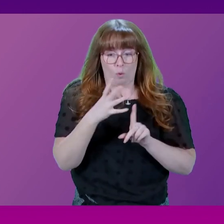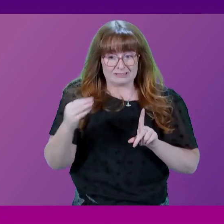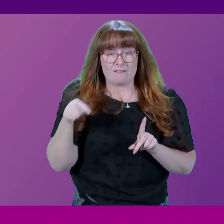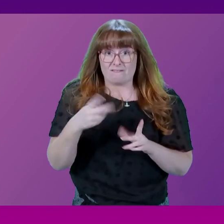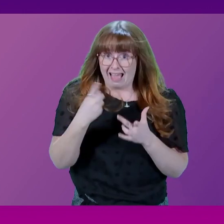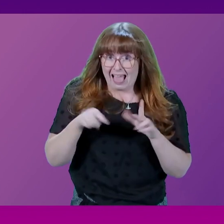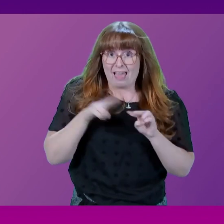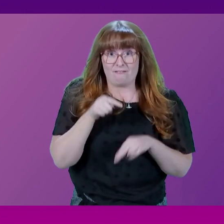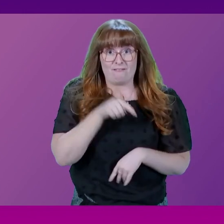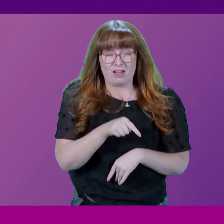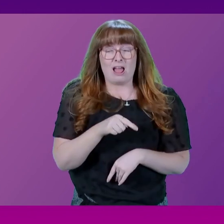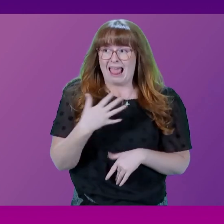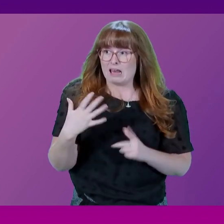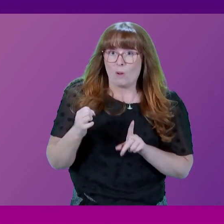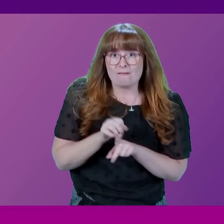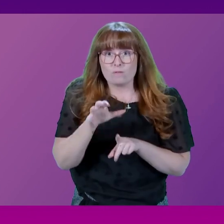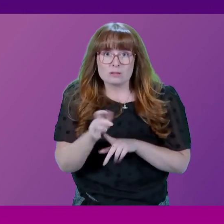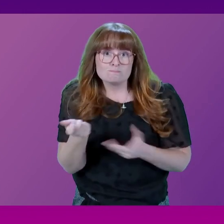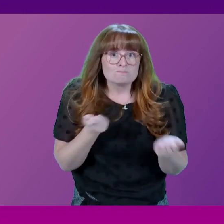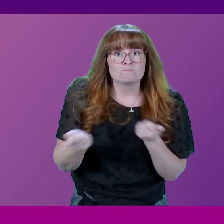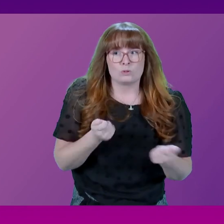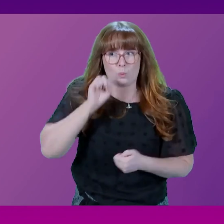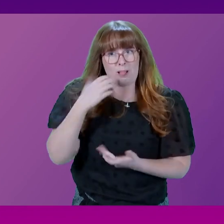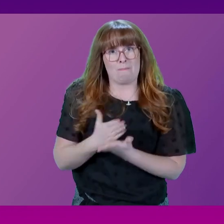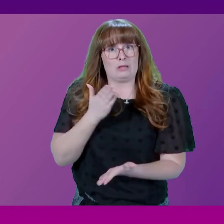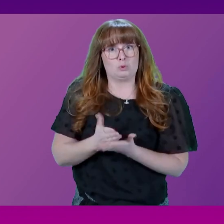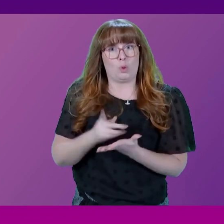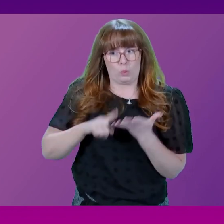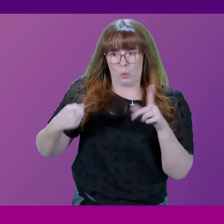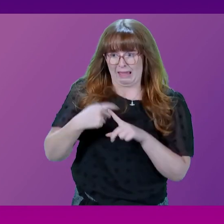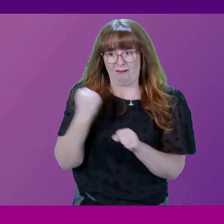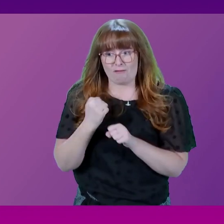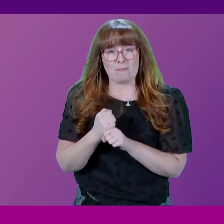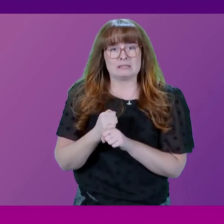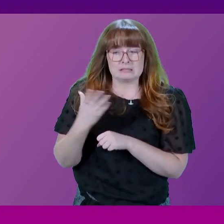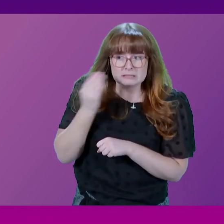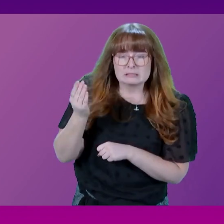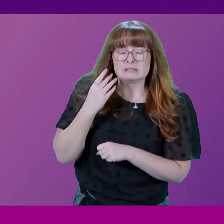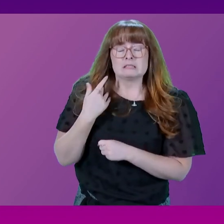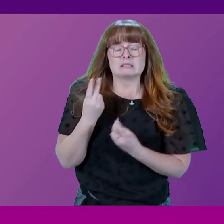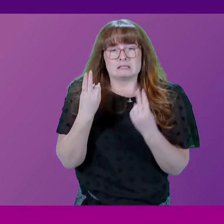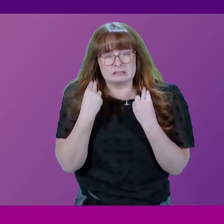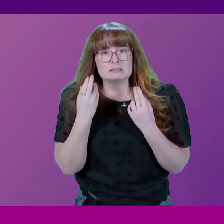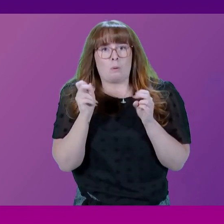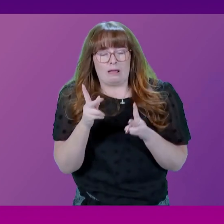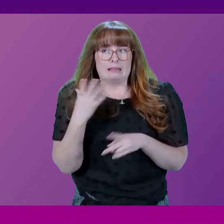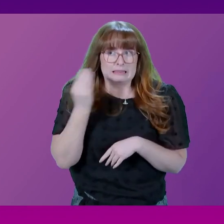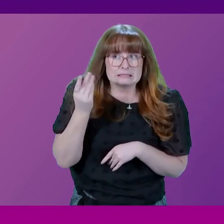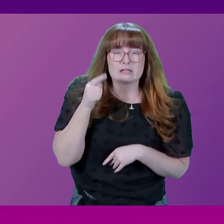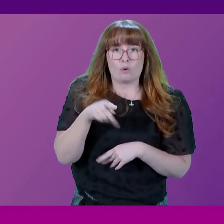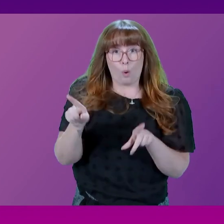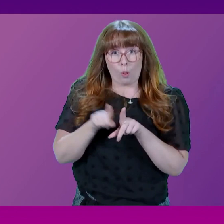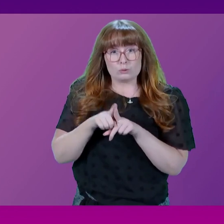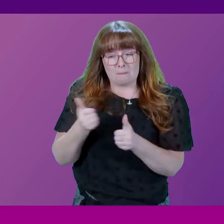had any influence in this regard, they would make sure that the UK Government listens to the industry as opposed to listen to those who back